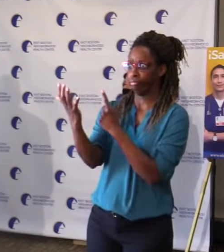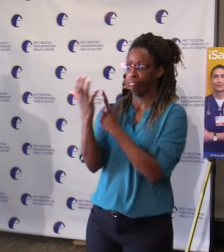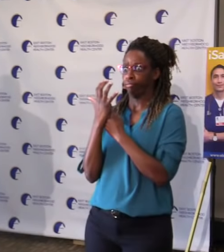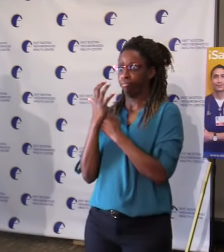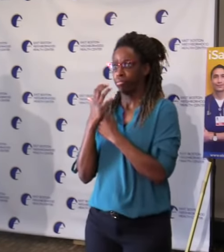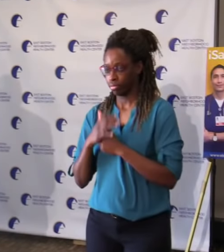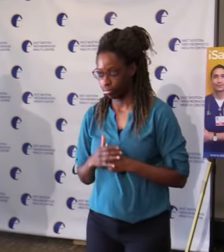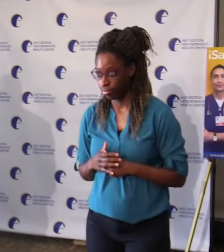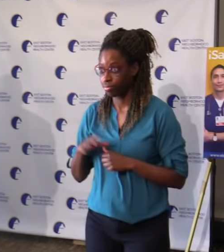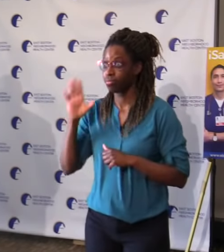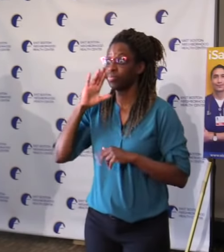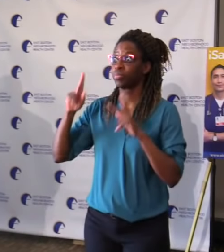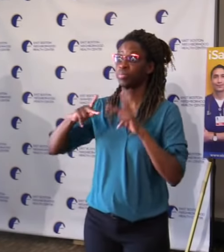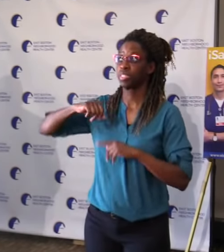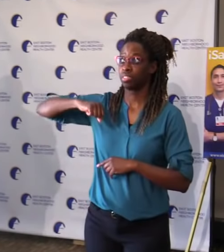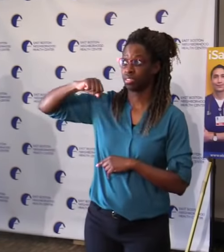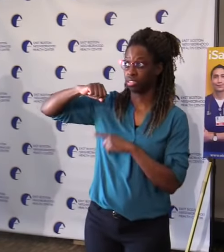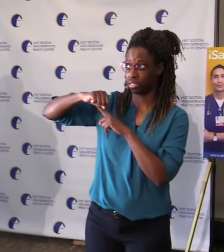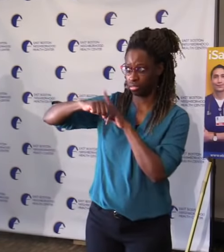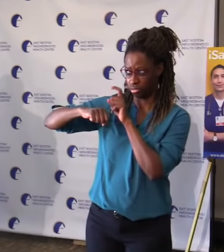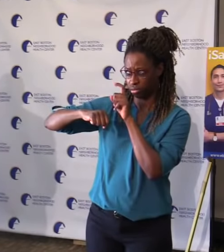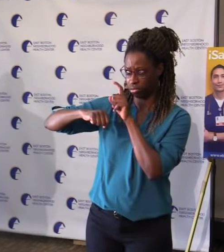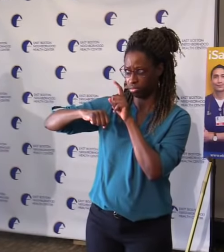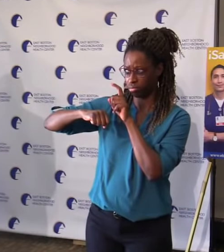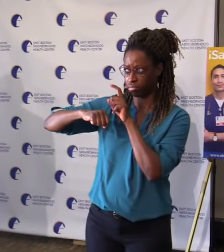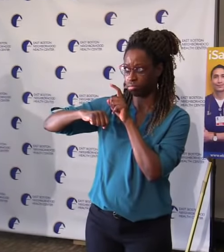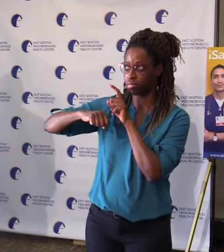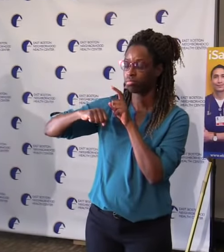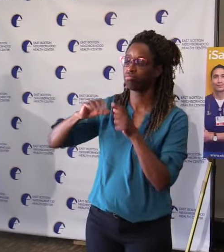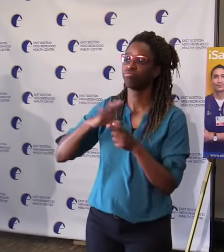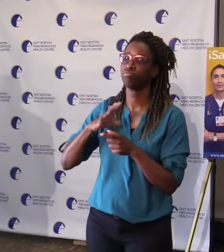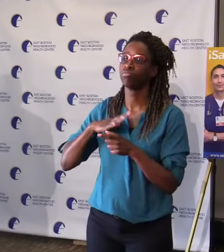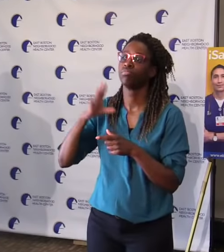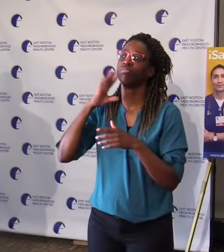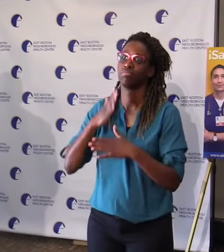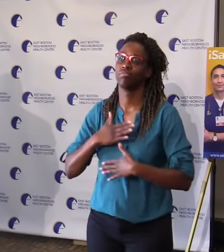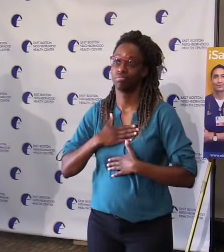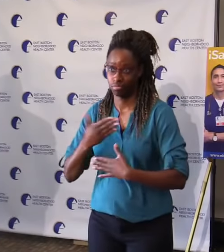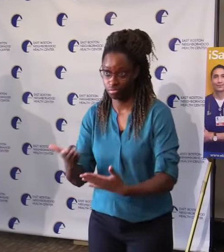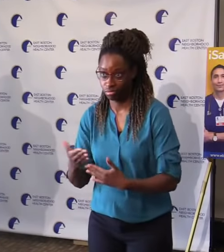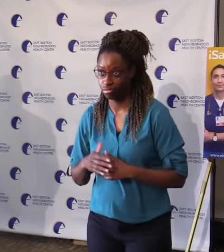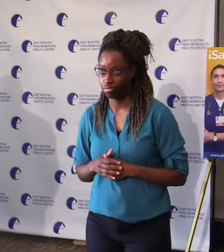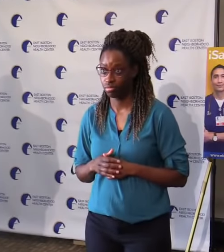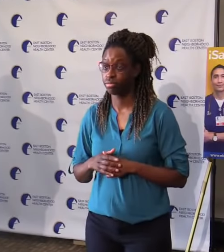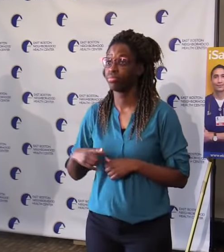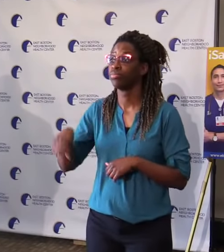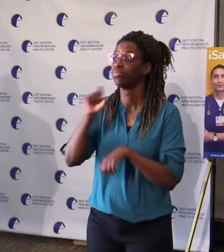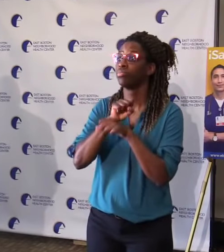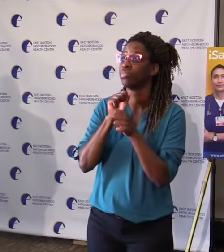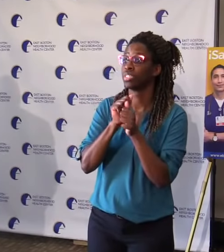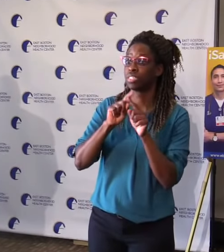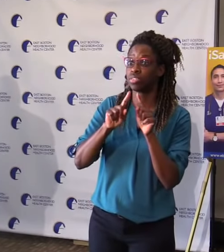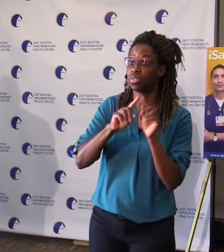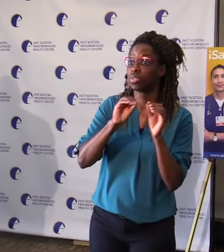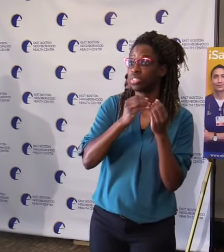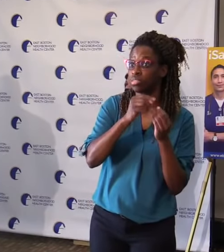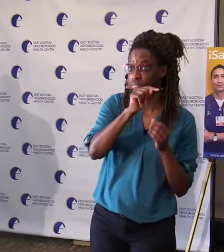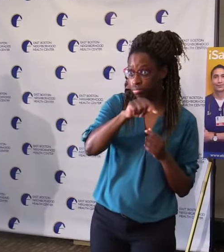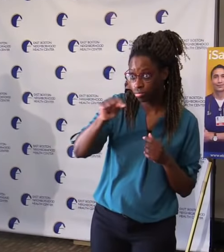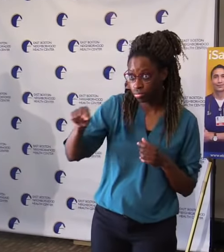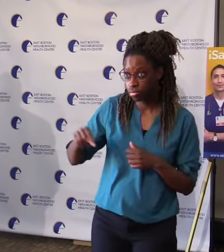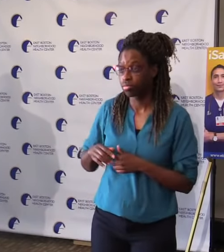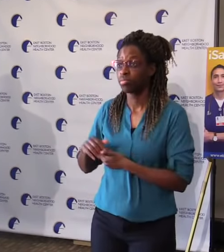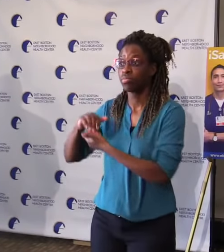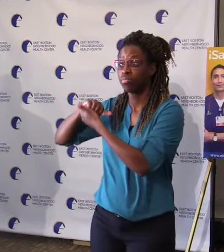through work with community health workers and community partners, it brings these intimate dialogues to the broader community, increasing the number of people who